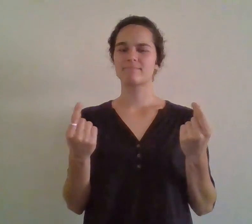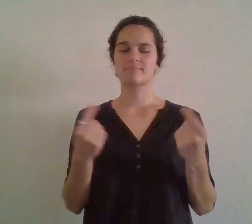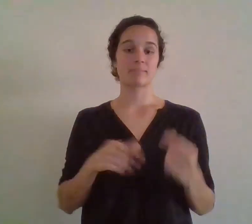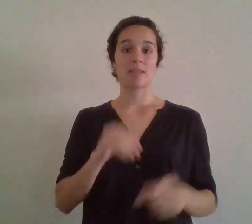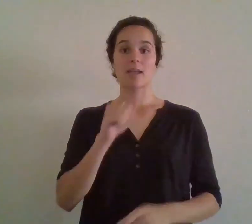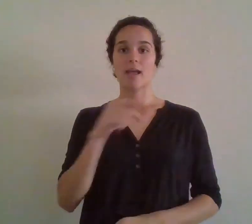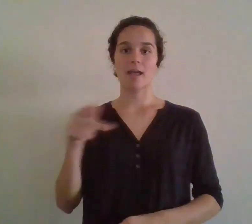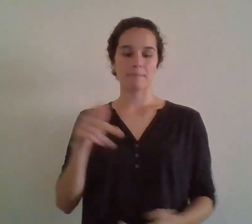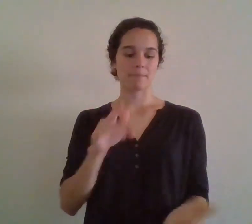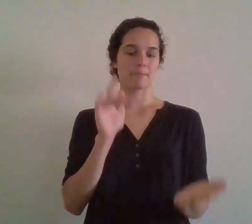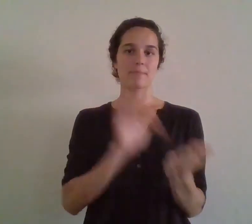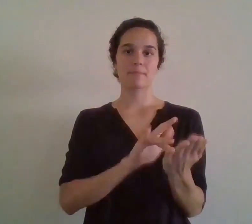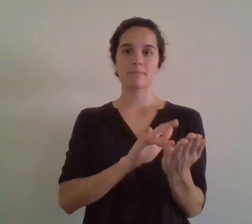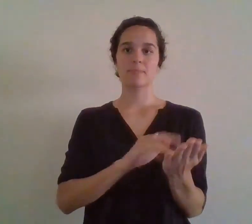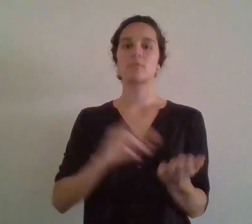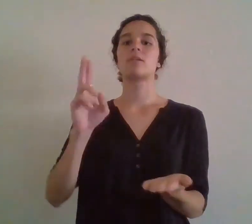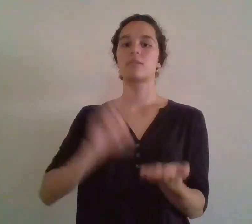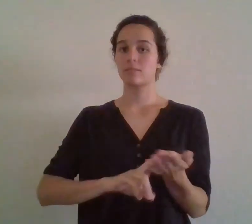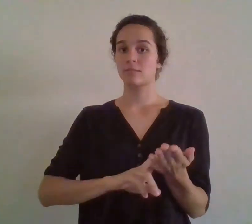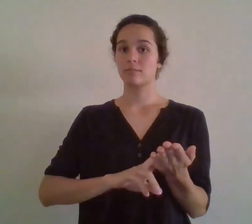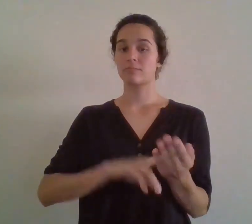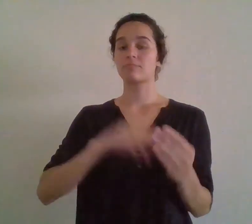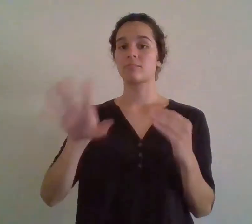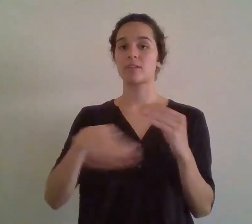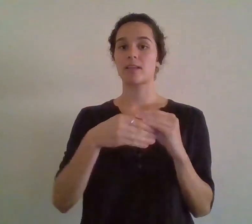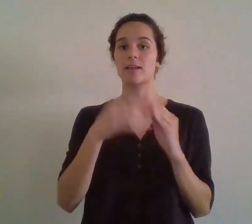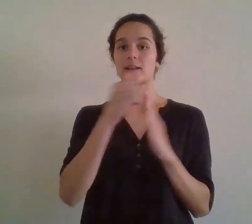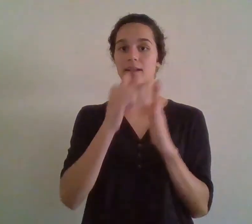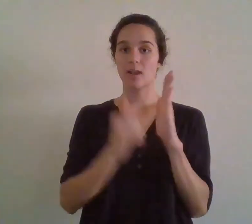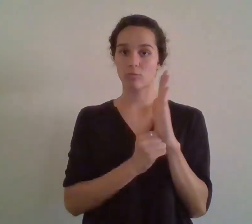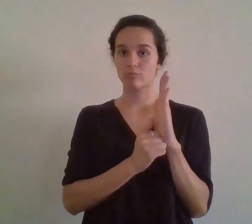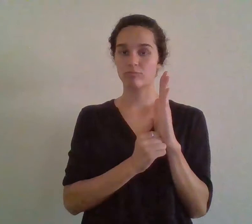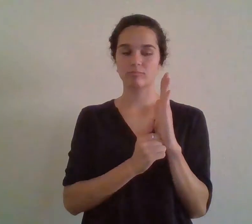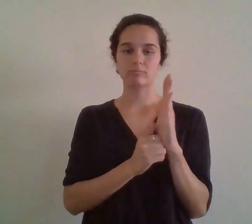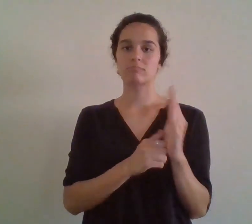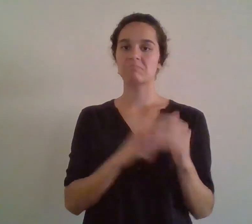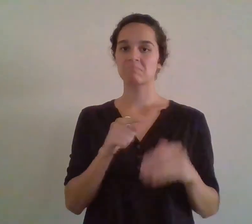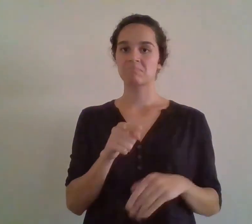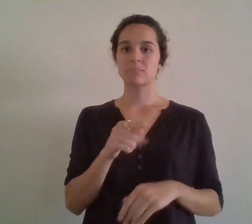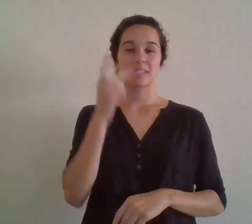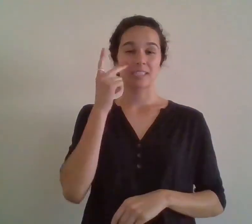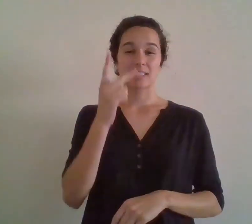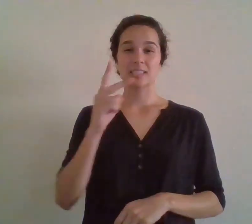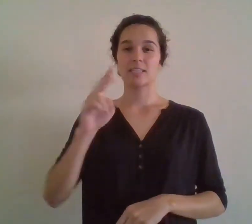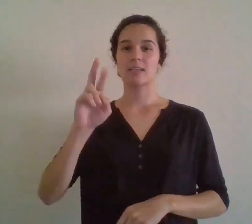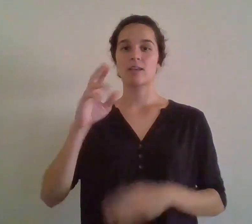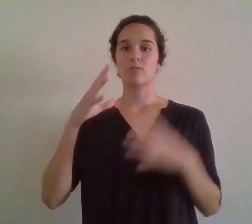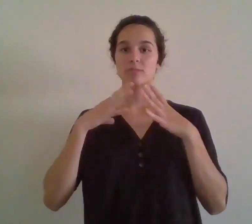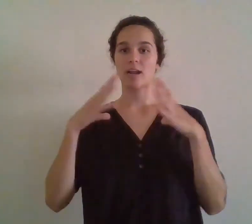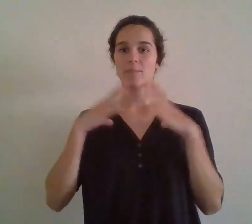What you do is you go on there, you sign in, and then you click Add an Account. On the Add an Account, you will see